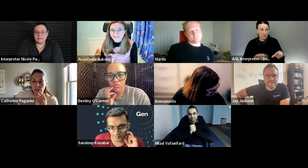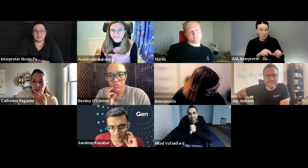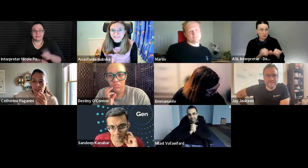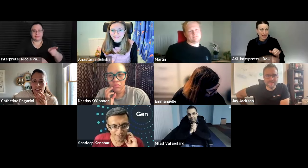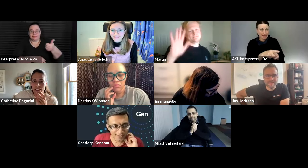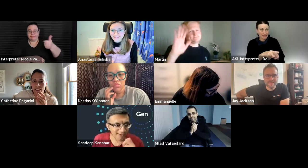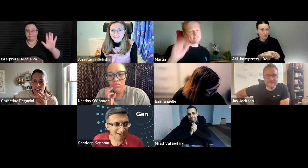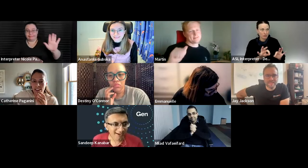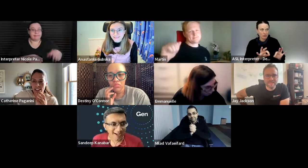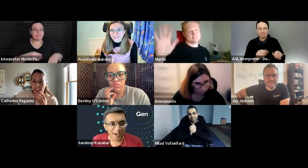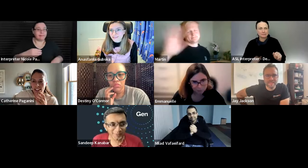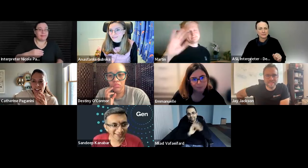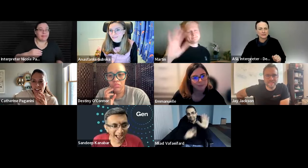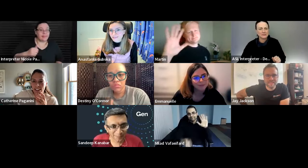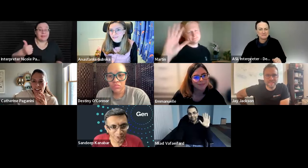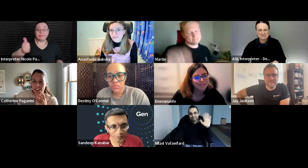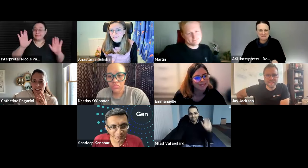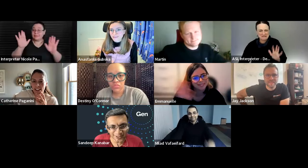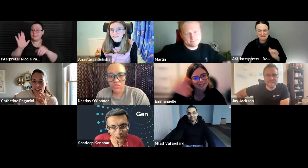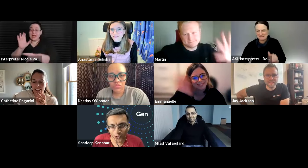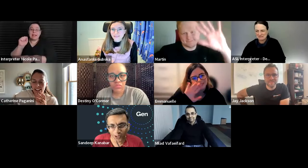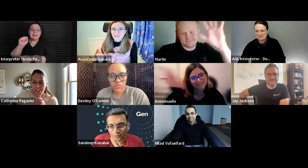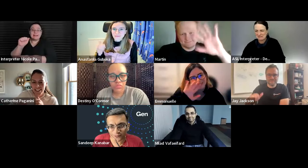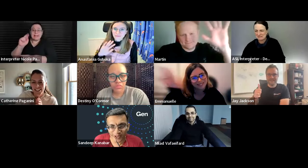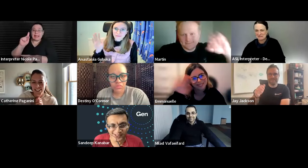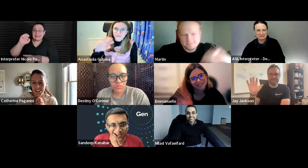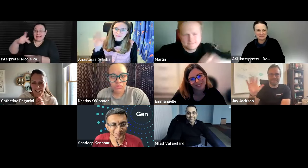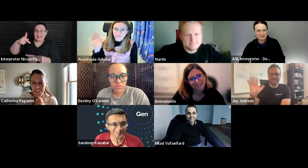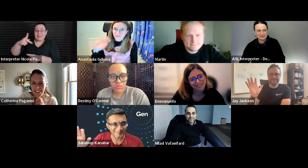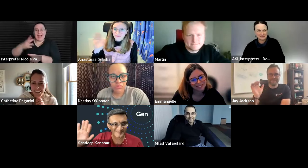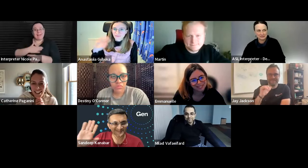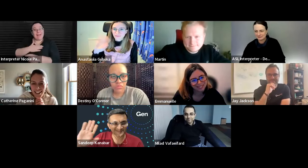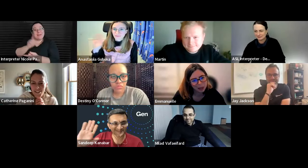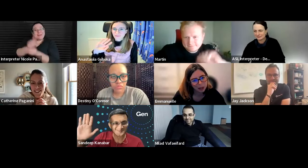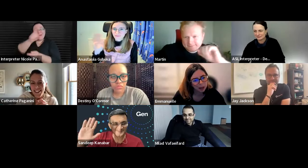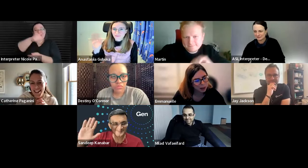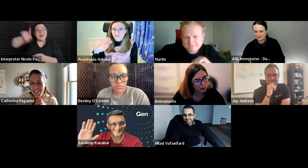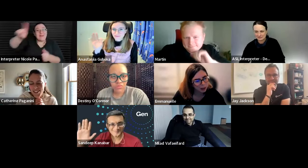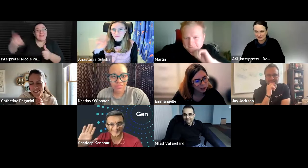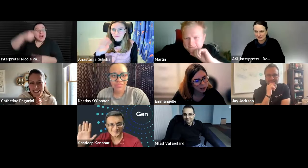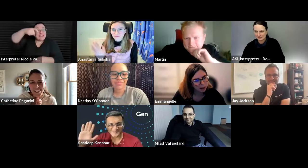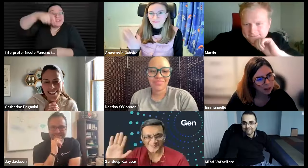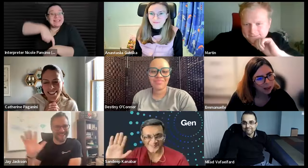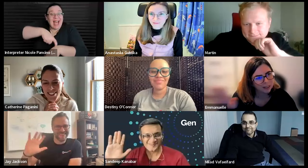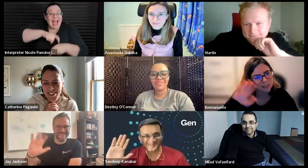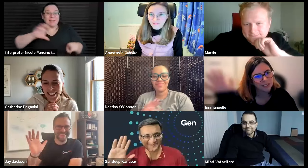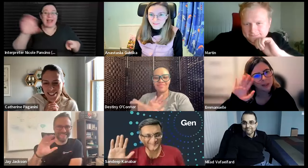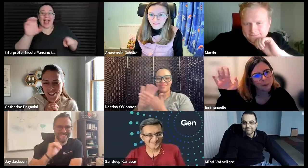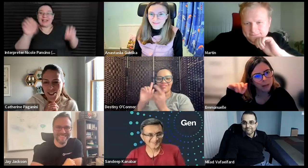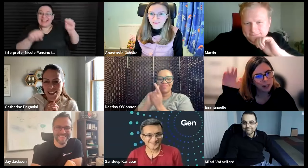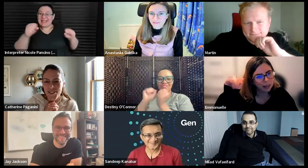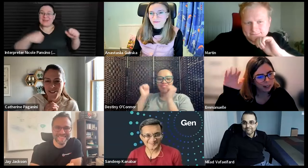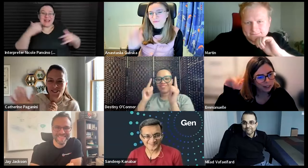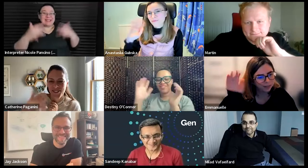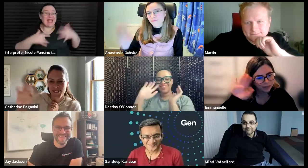okay i'm really happy to be meeting you all for the first time yes we're excited you made it so